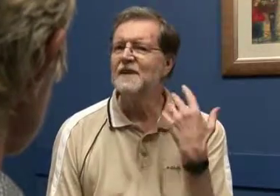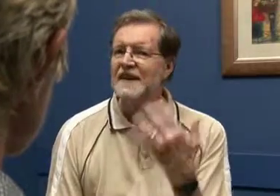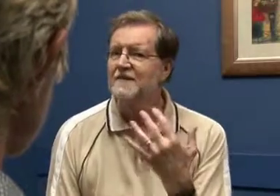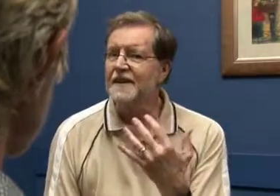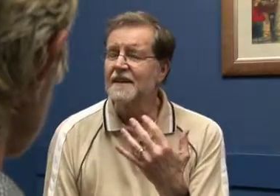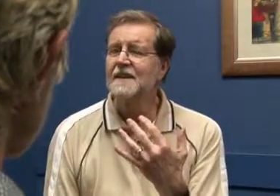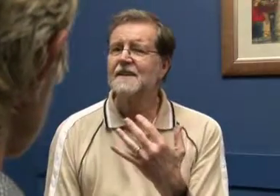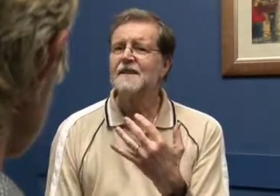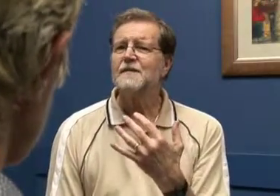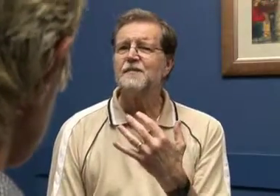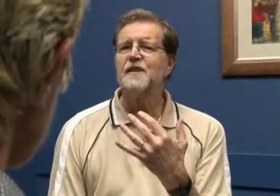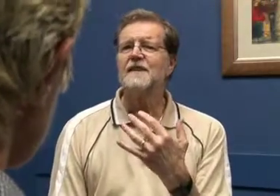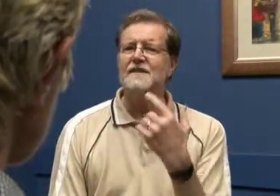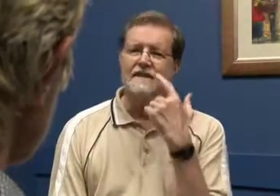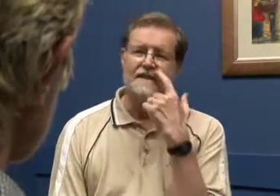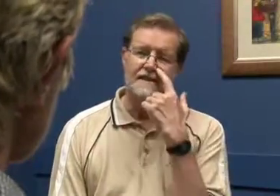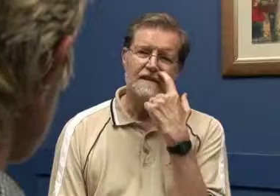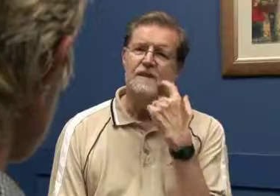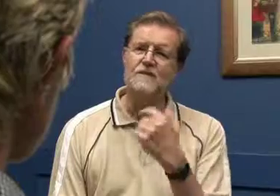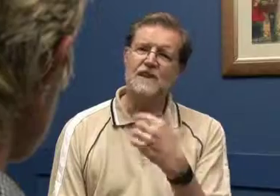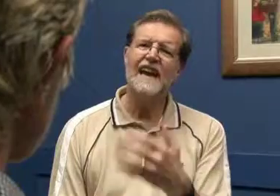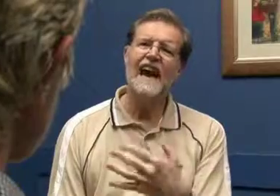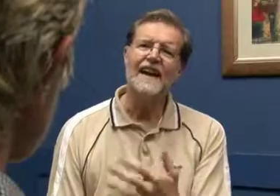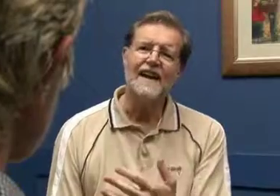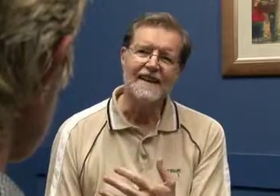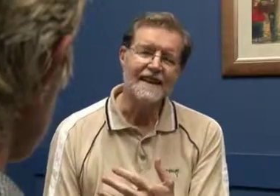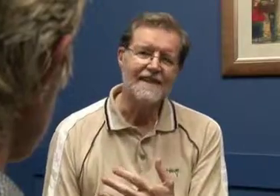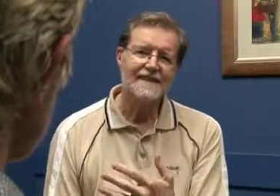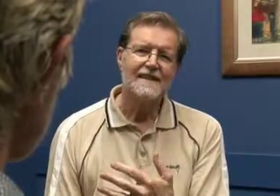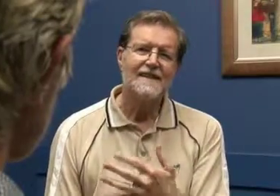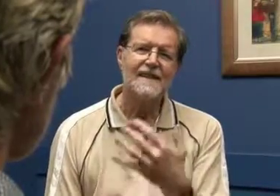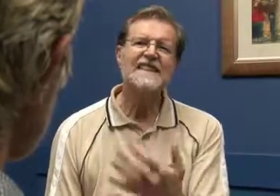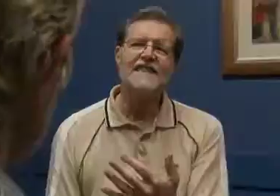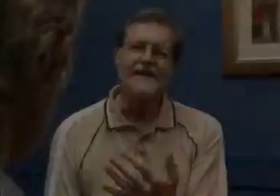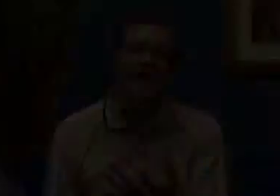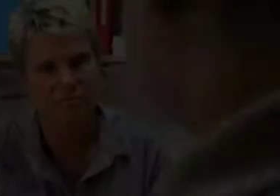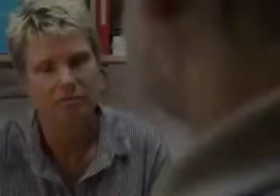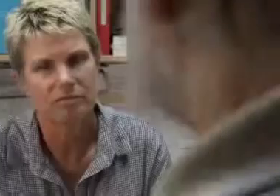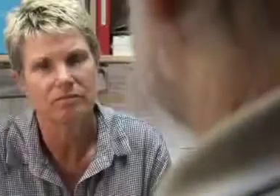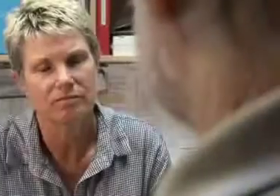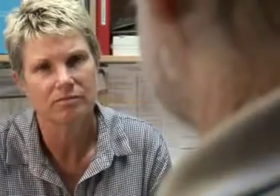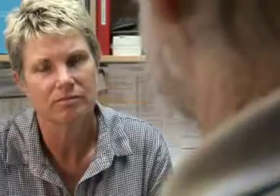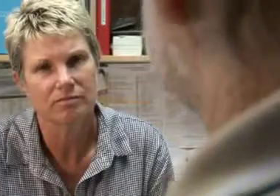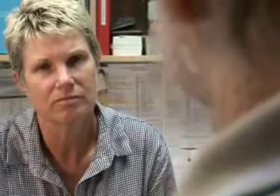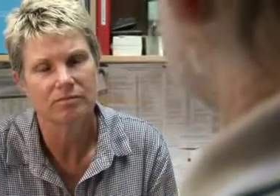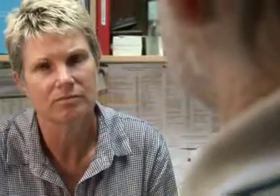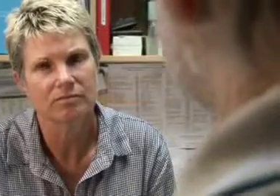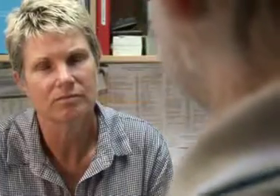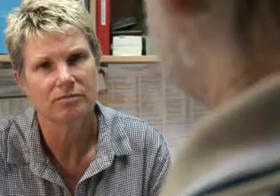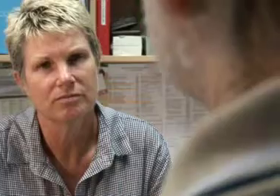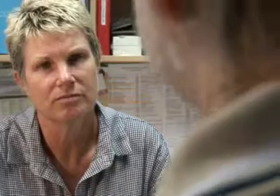about my hearing, but it's, you know, it's really hard listening and not sleeping well.